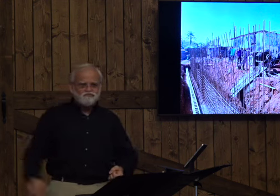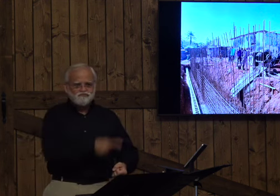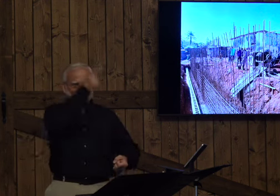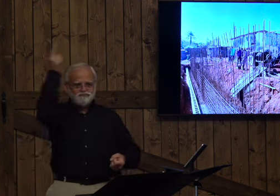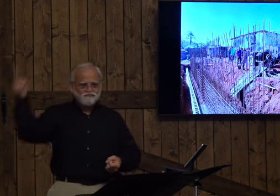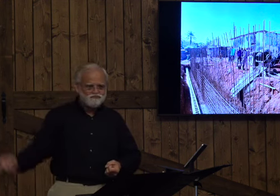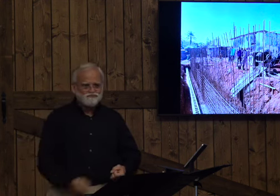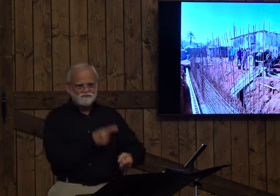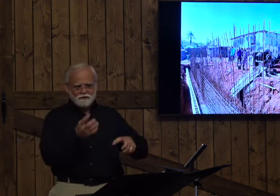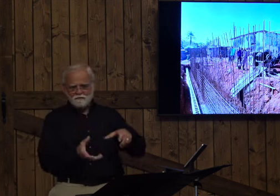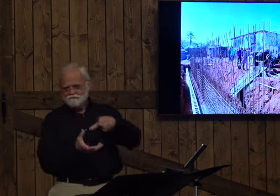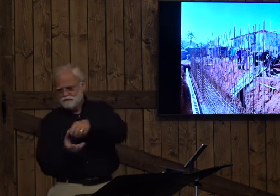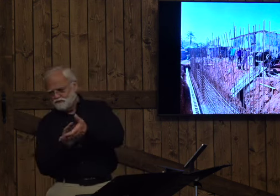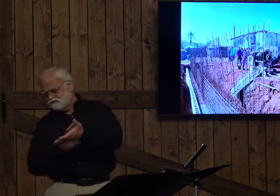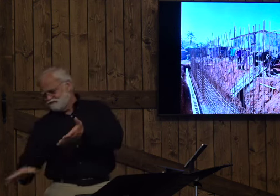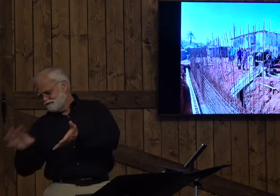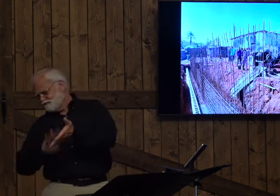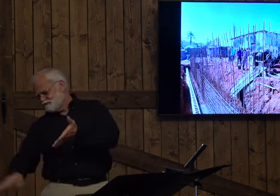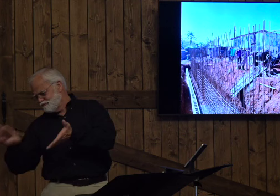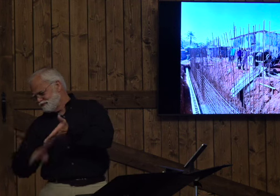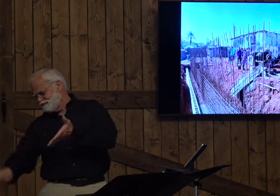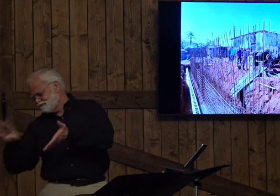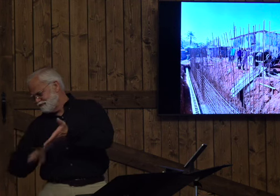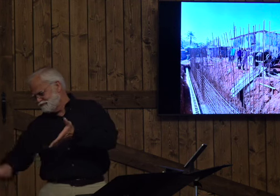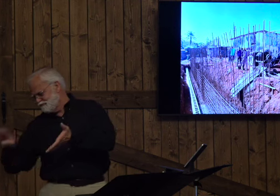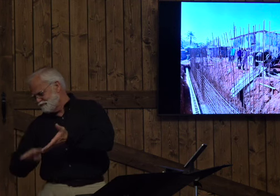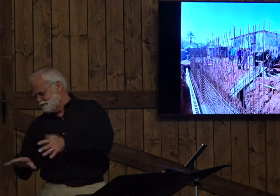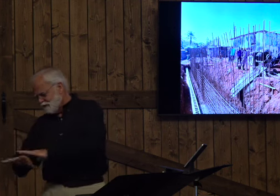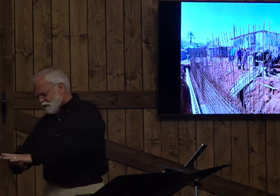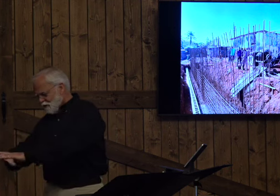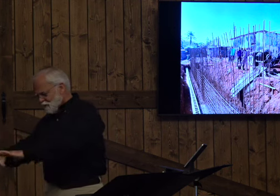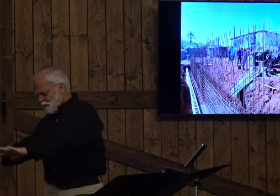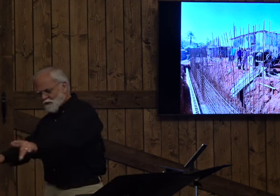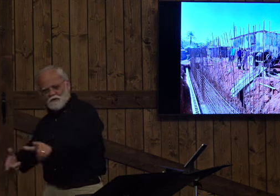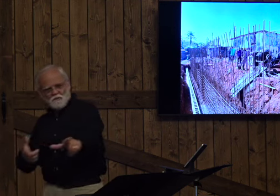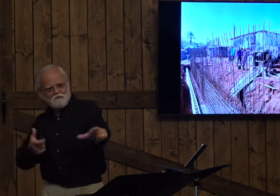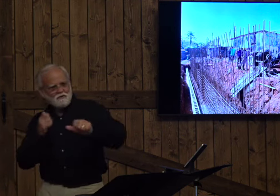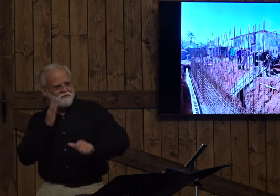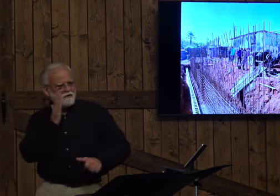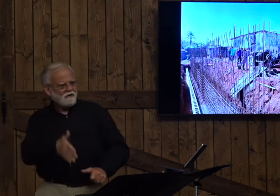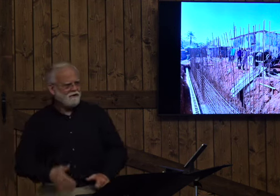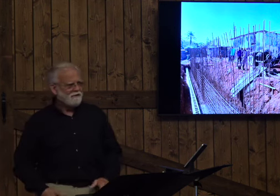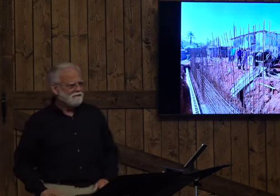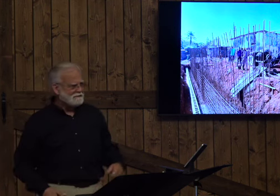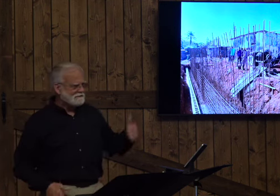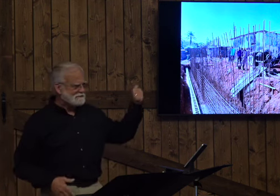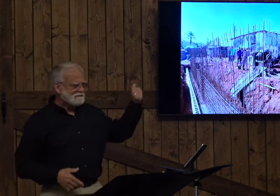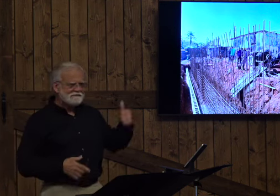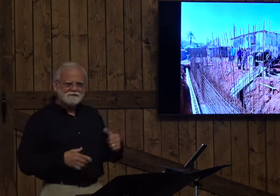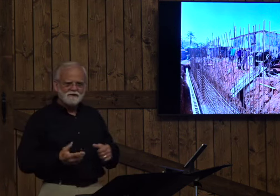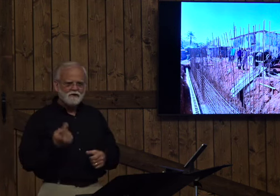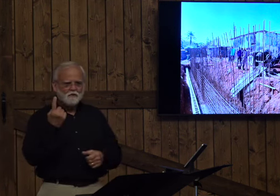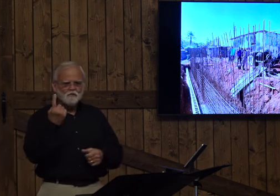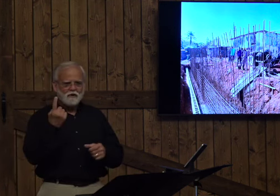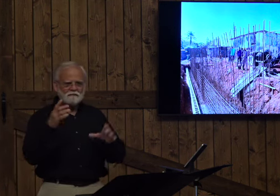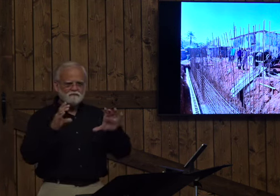huge truck that will come and it will go down a little trench. And it flows out smoothly.